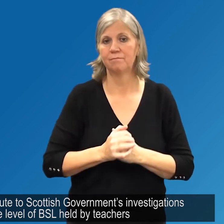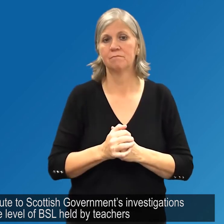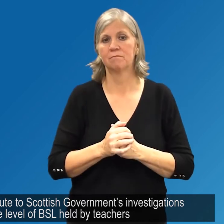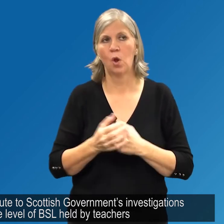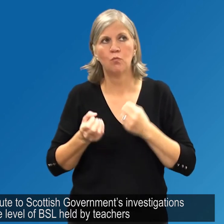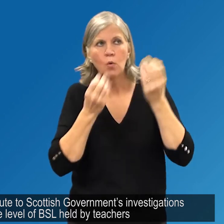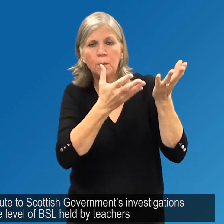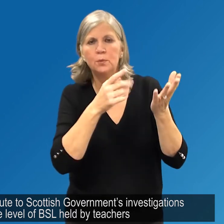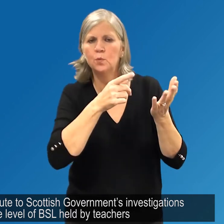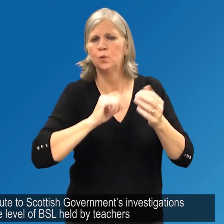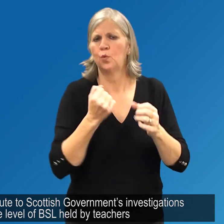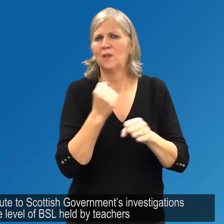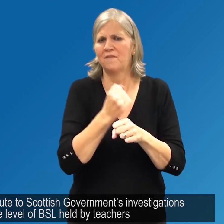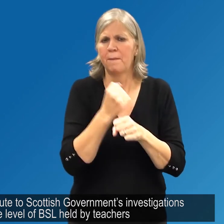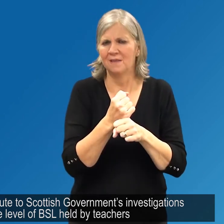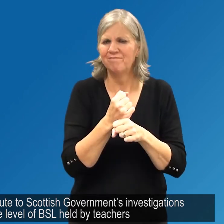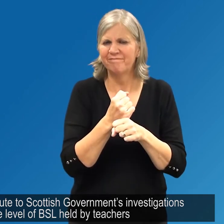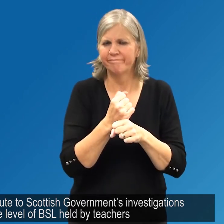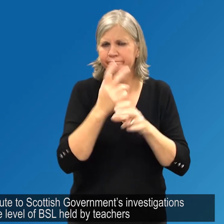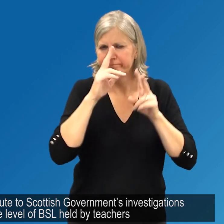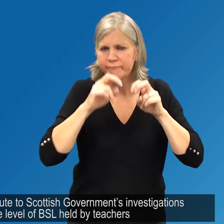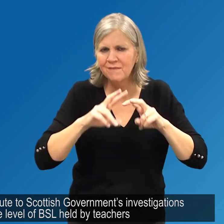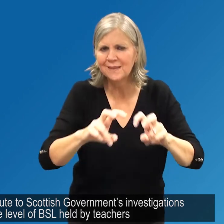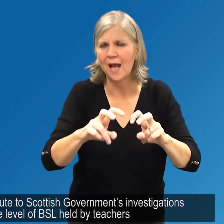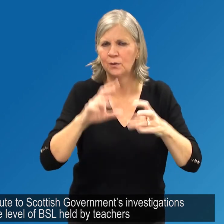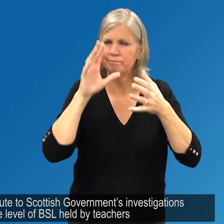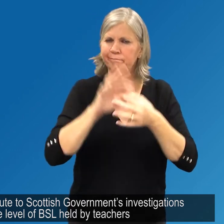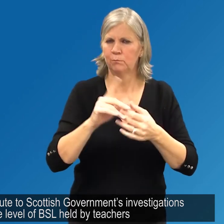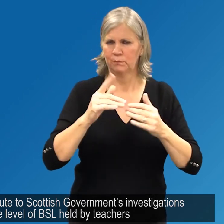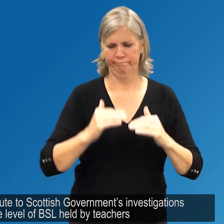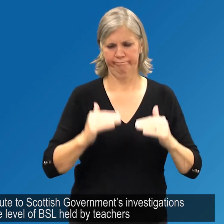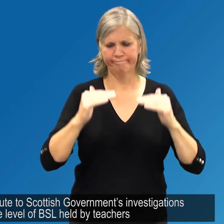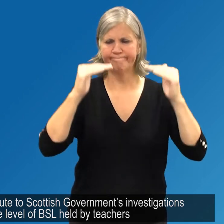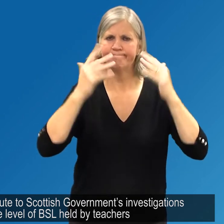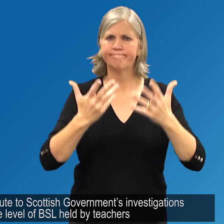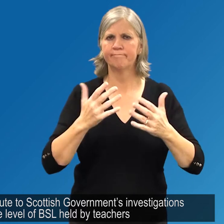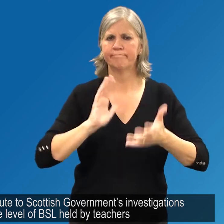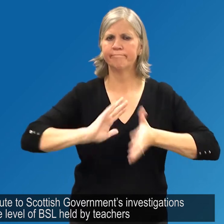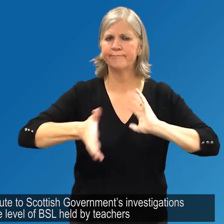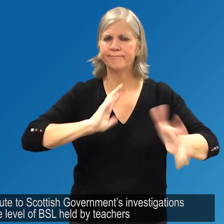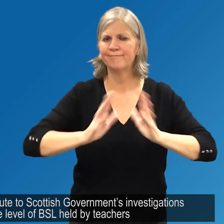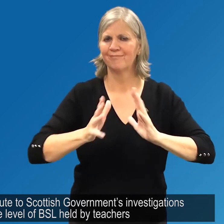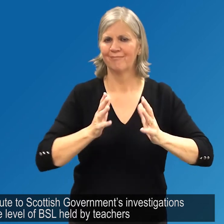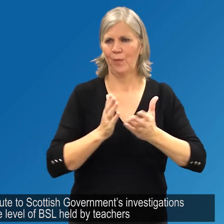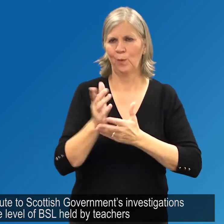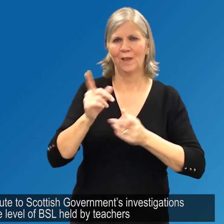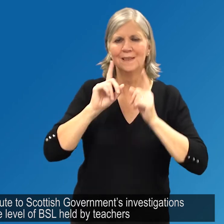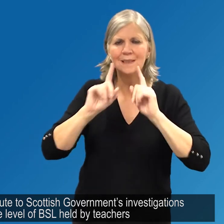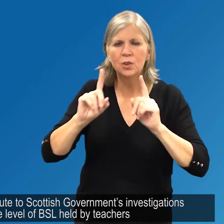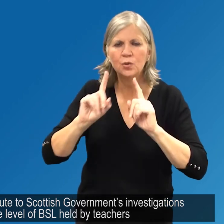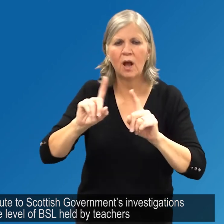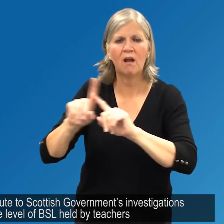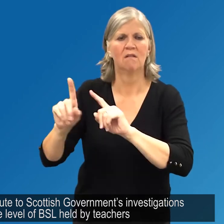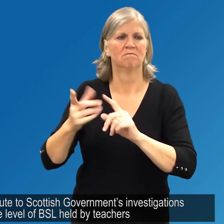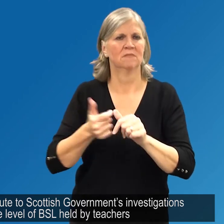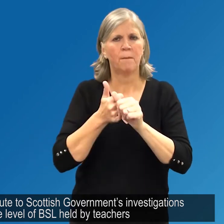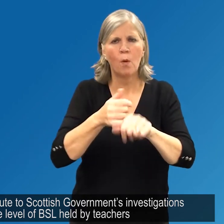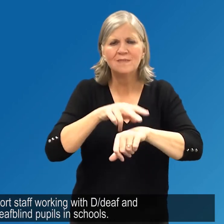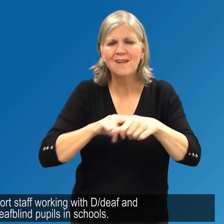Action 10. Contribute to Scottish Government's investigations into the level of BSL held by teachers and support staff